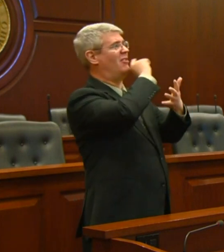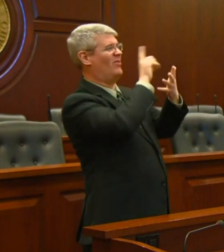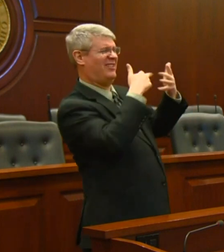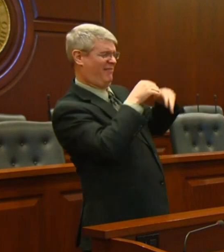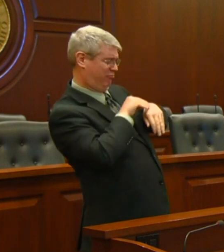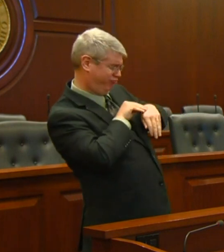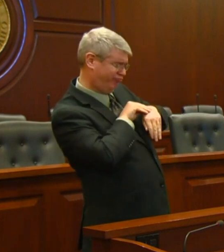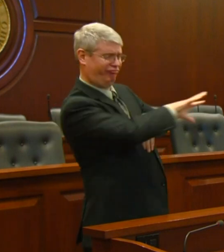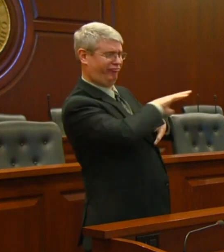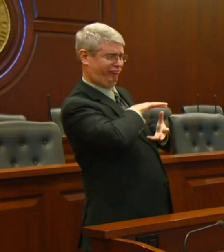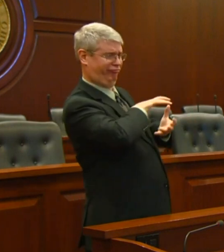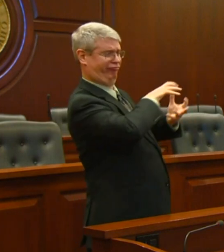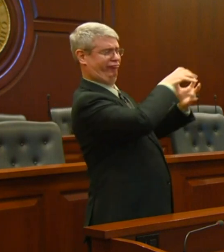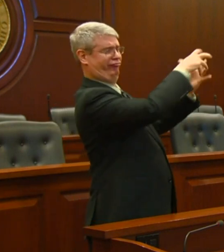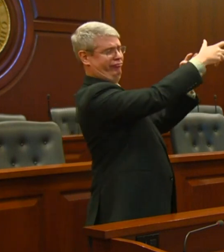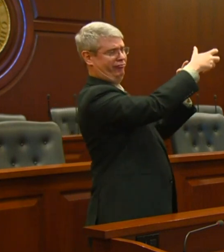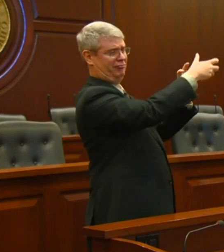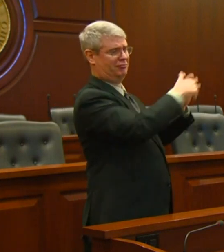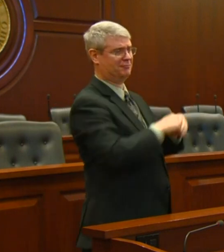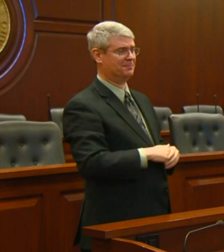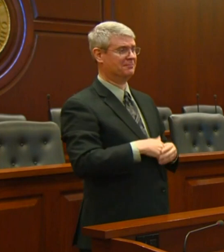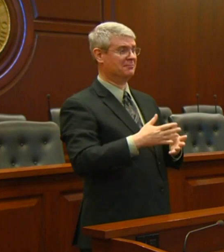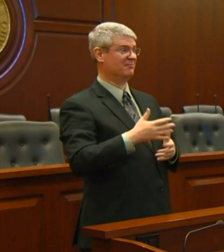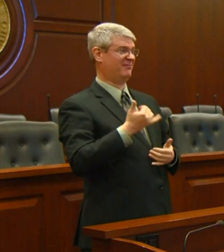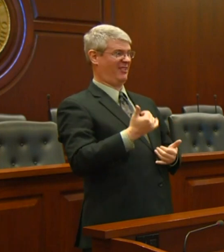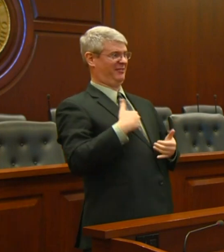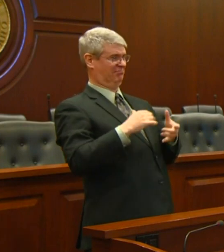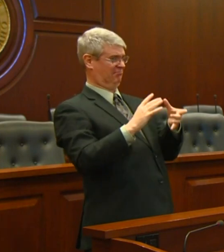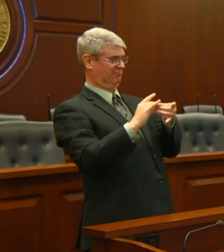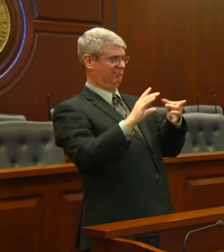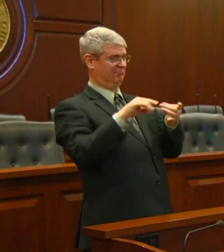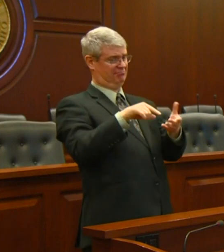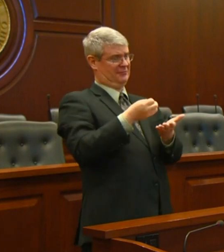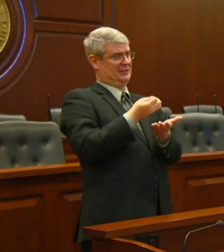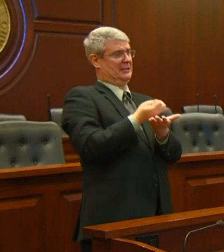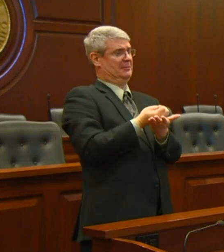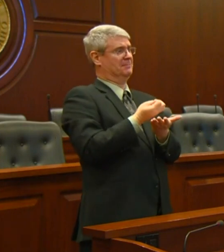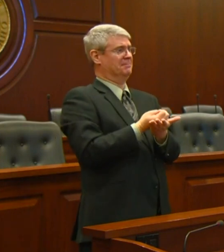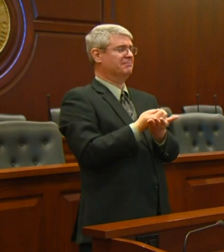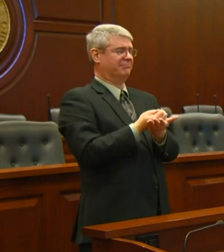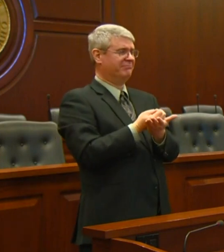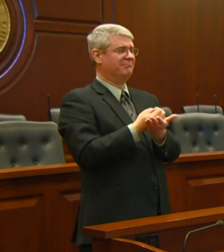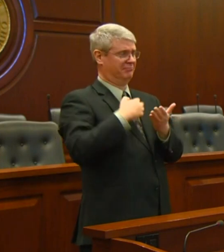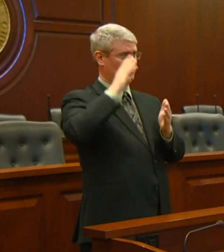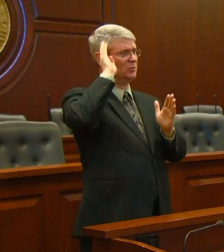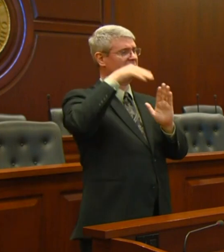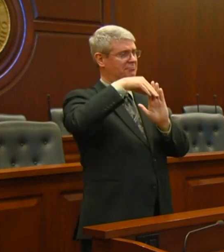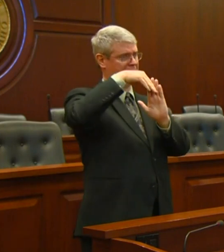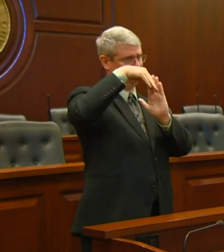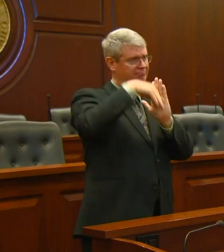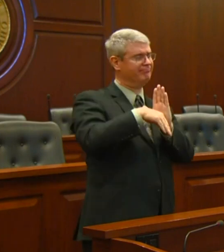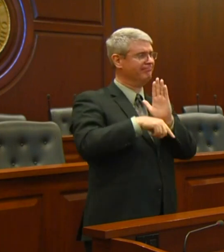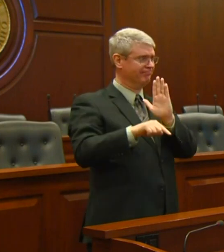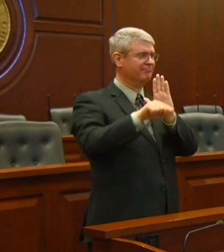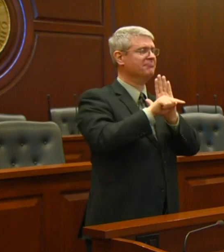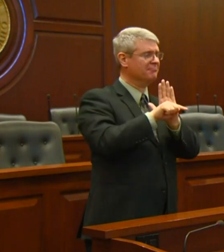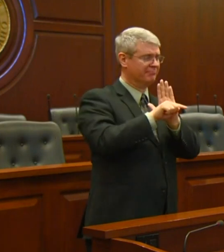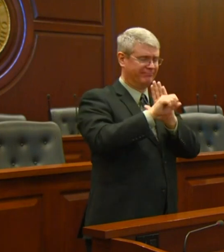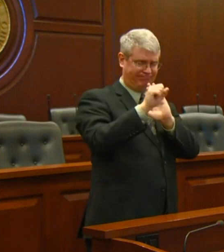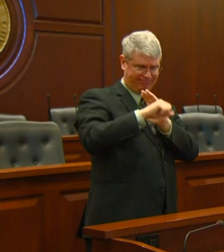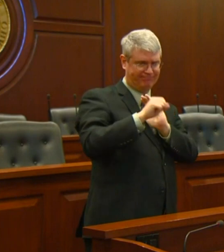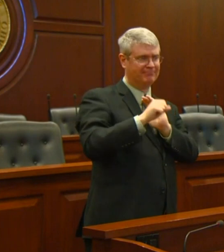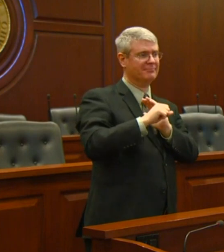Idahoans we have a plan to ensure governmental services will continue and we will meet our constitutional requirement